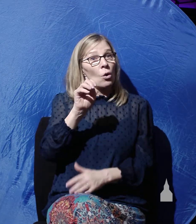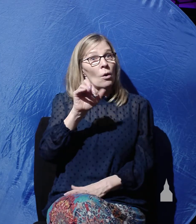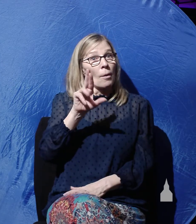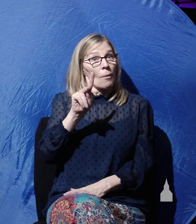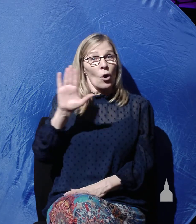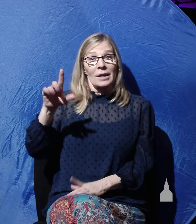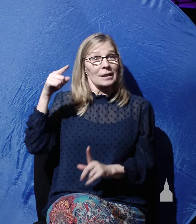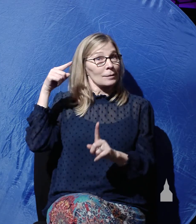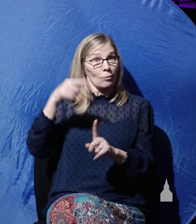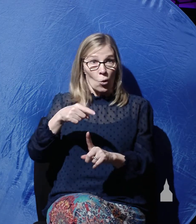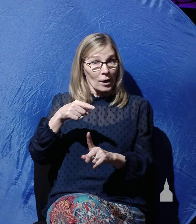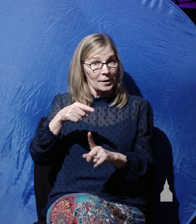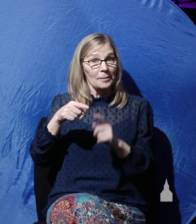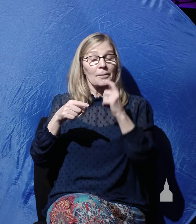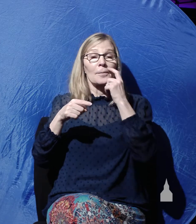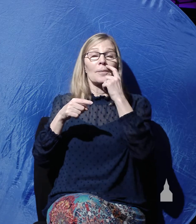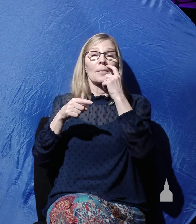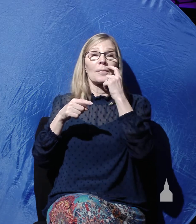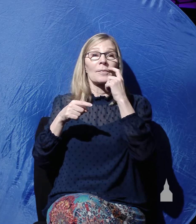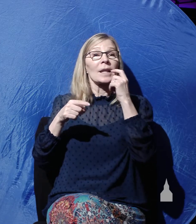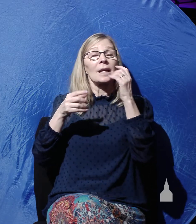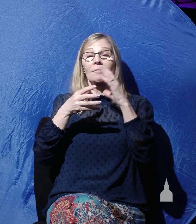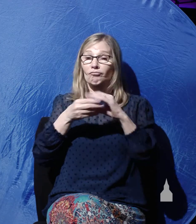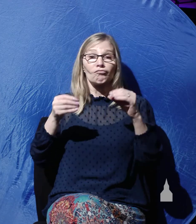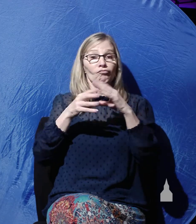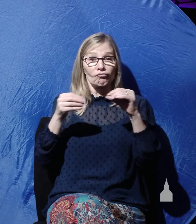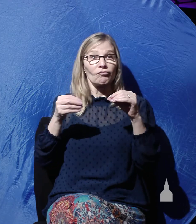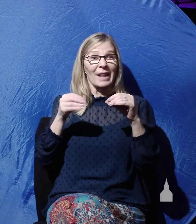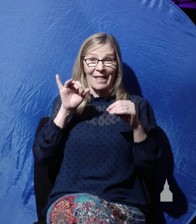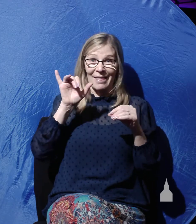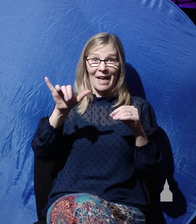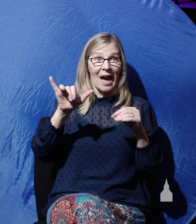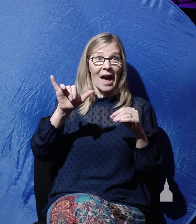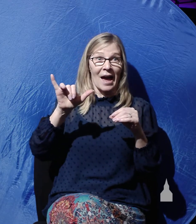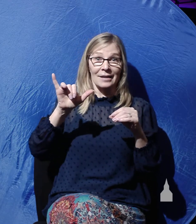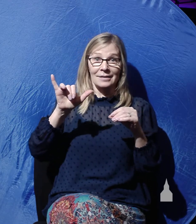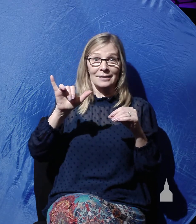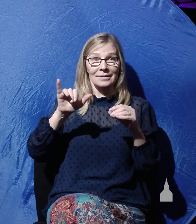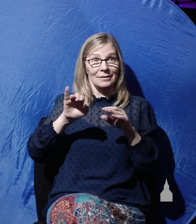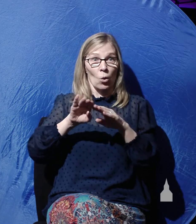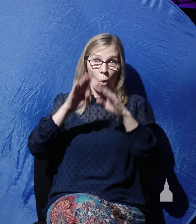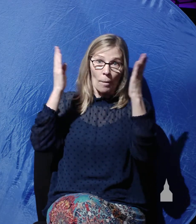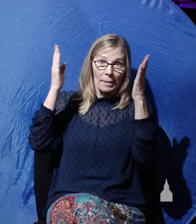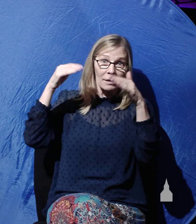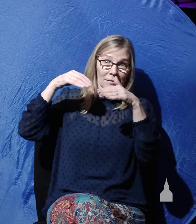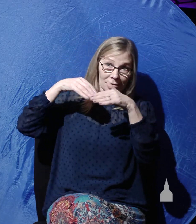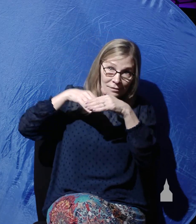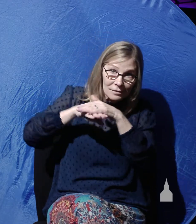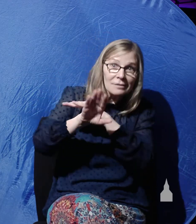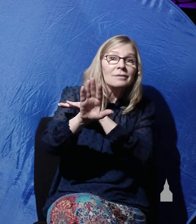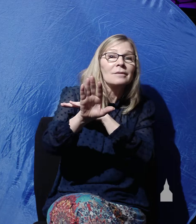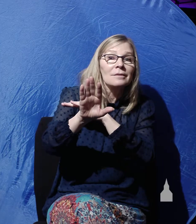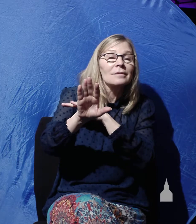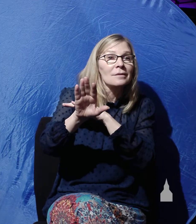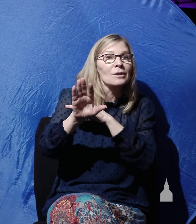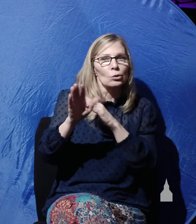Mark is making a point. His point being that the entrance to the tomb was open for the sake of convincing